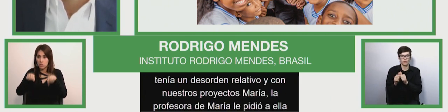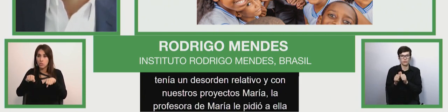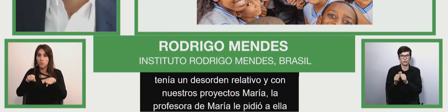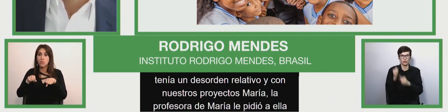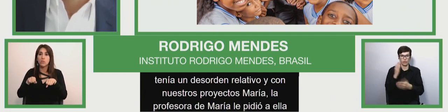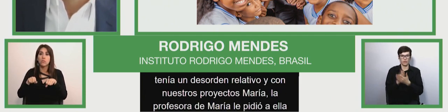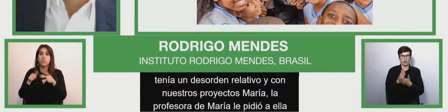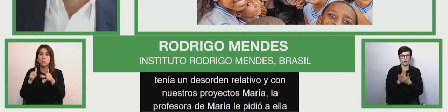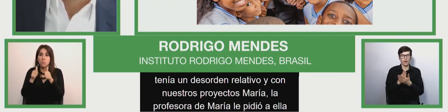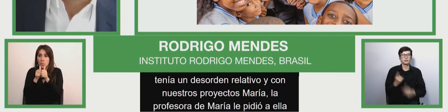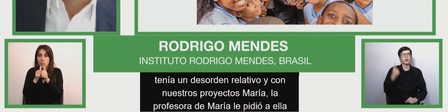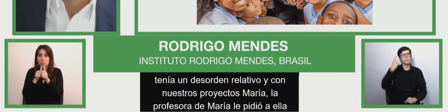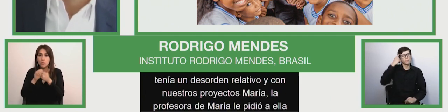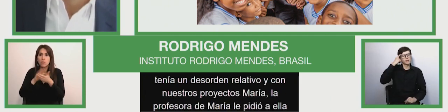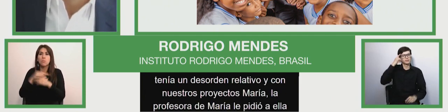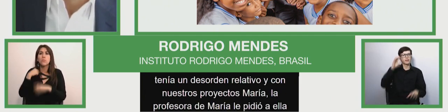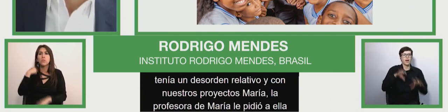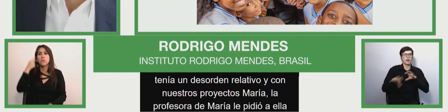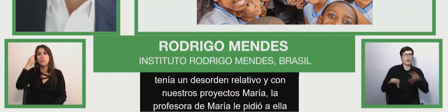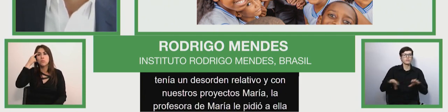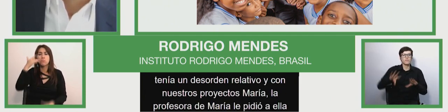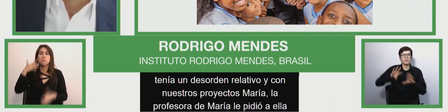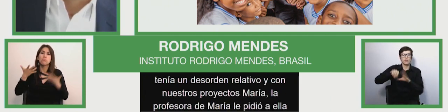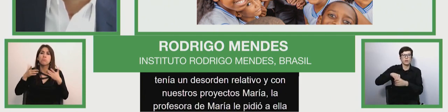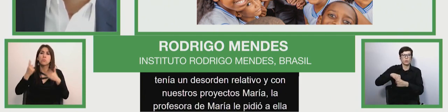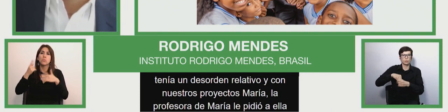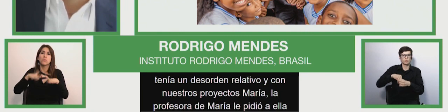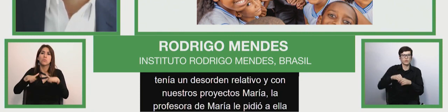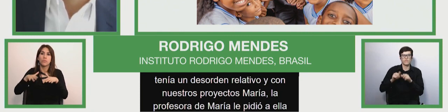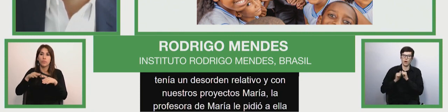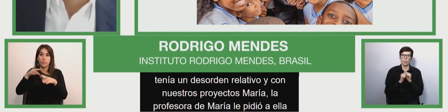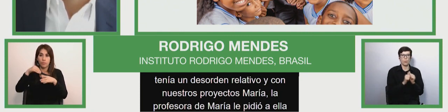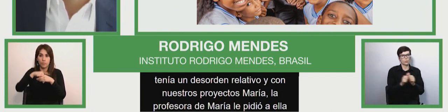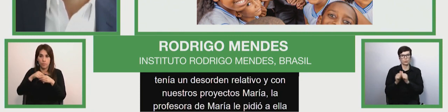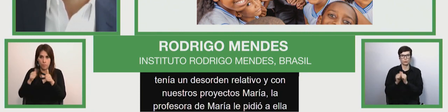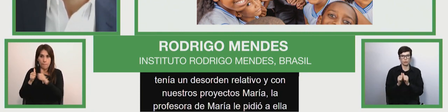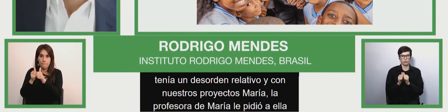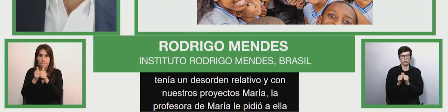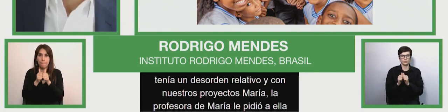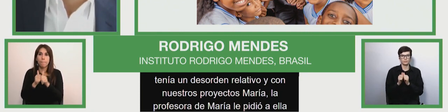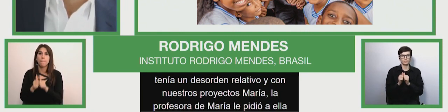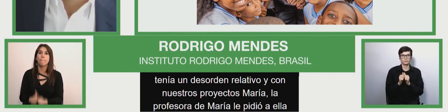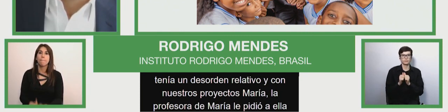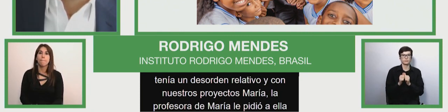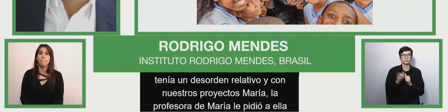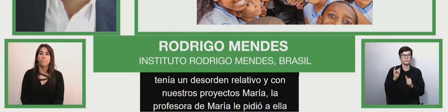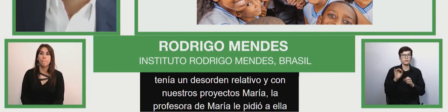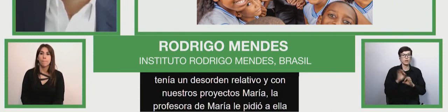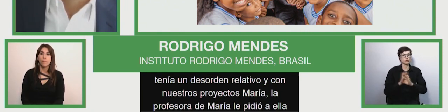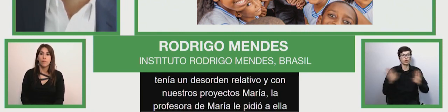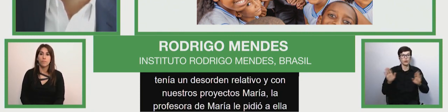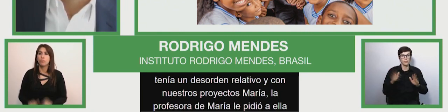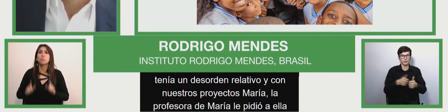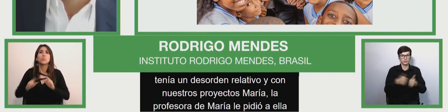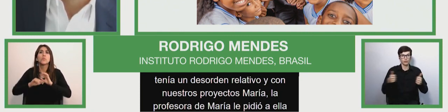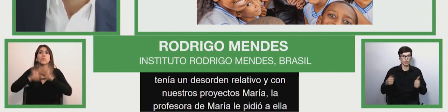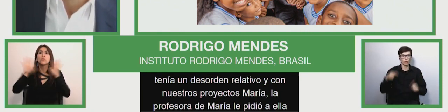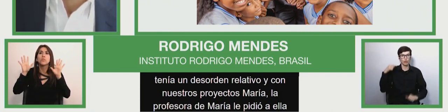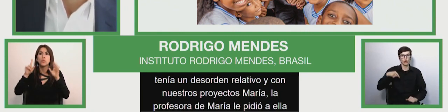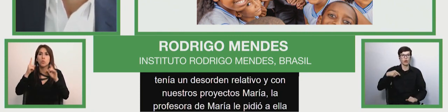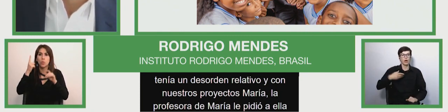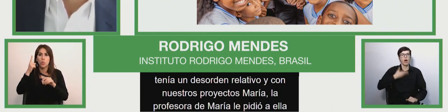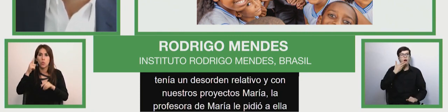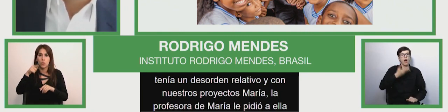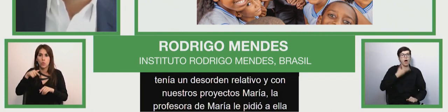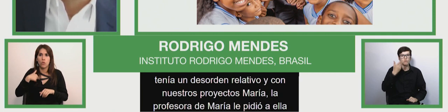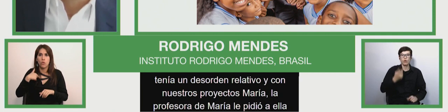Maria's teachers asked her and her classmates to think about an inclusive